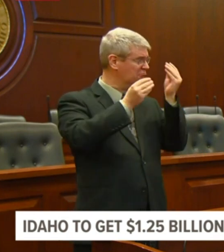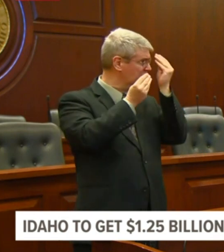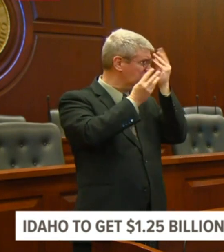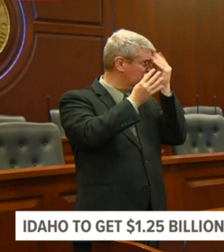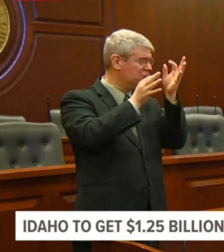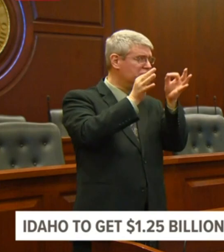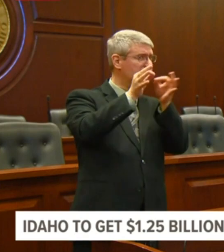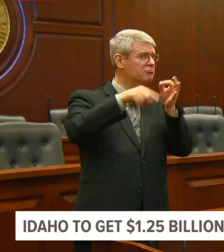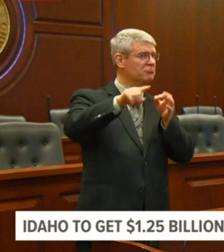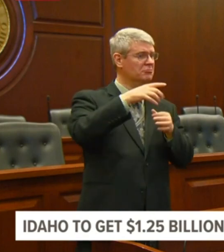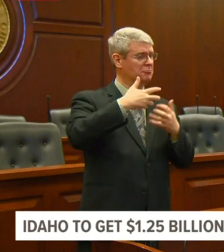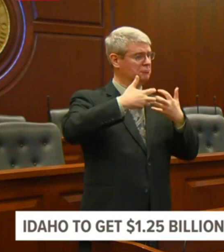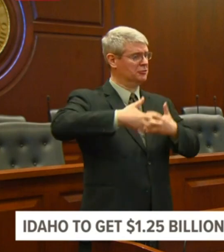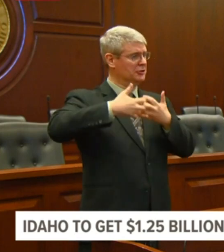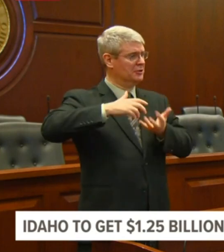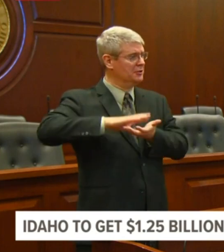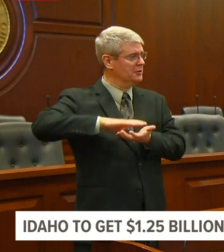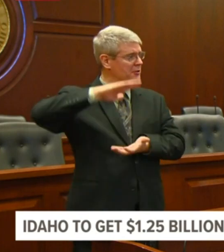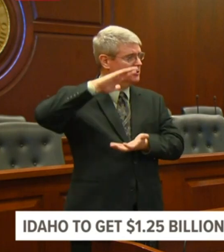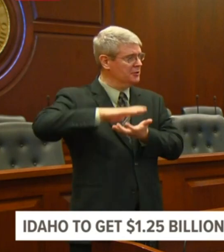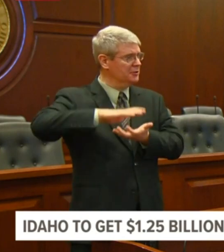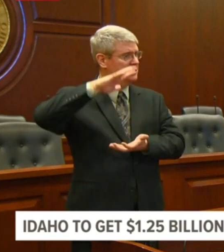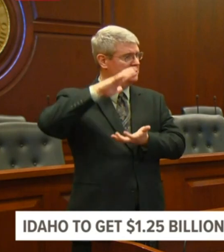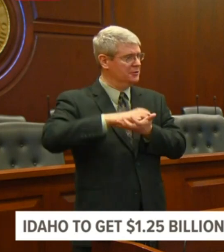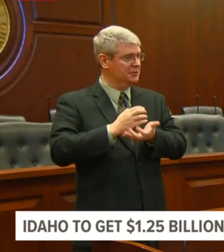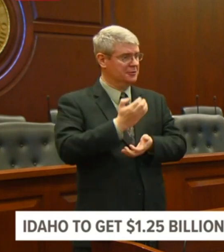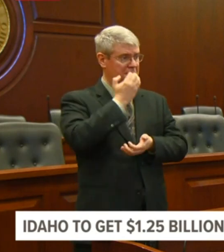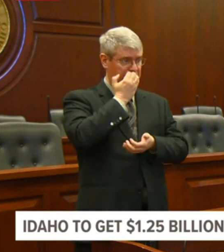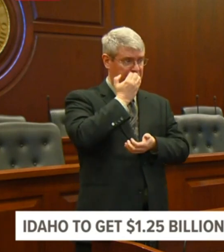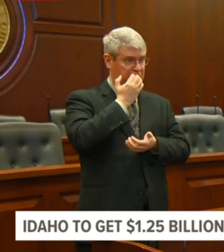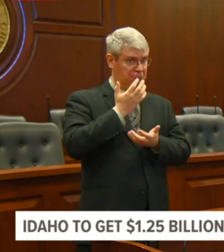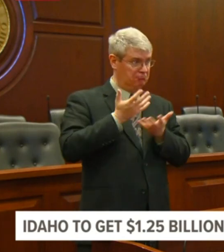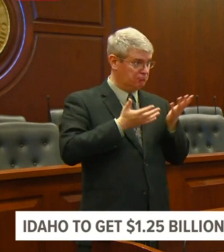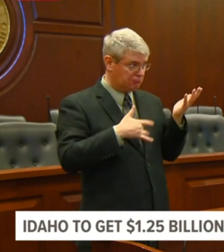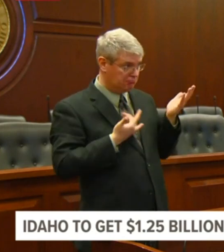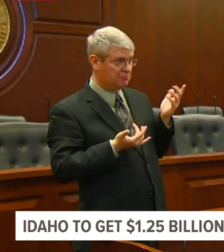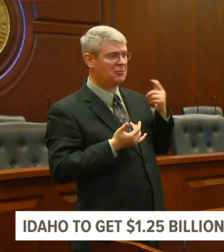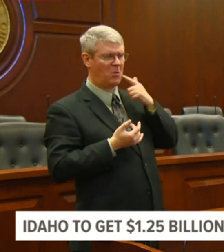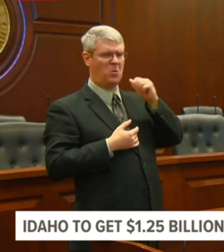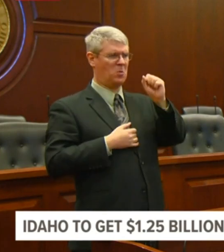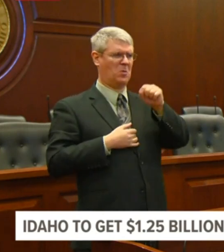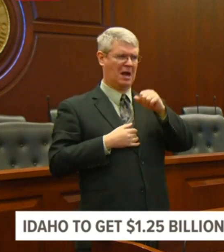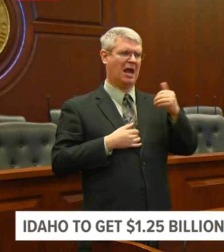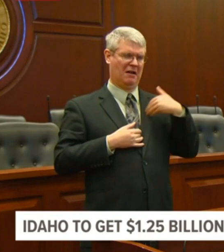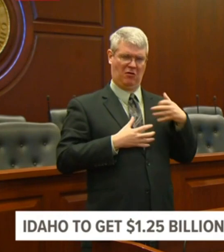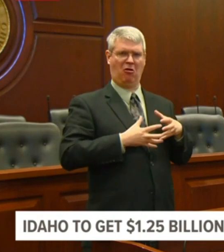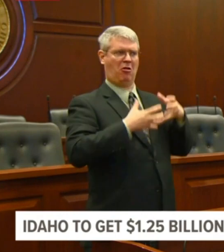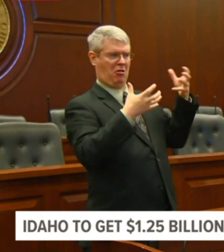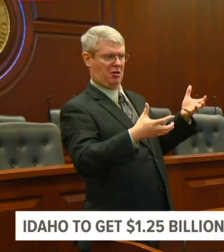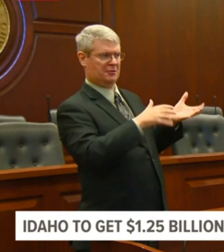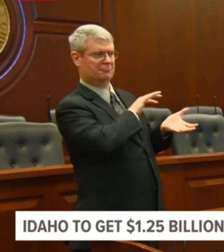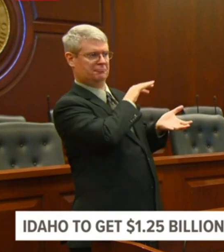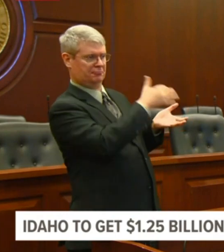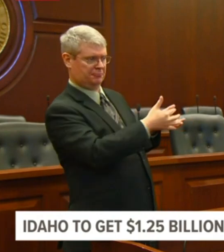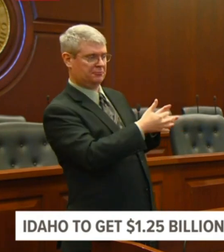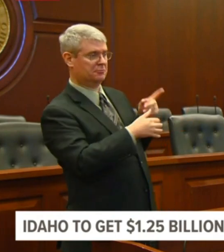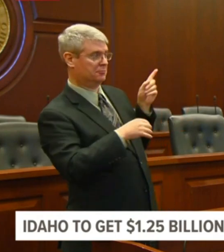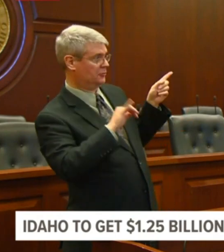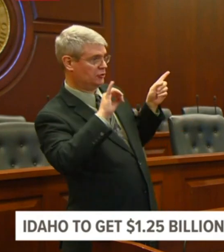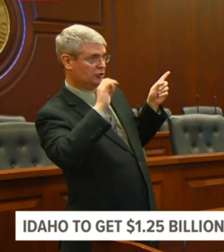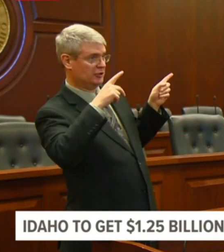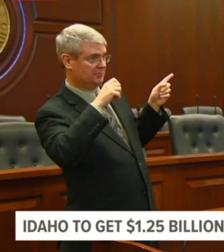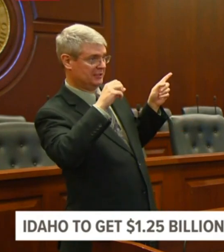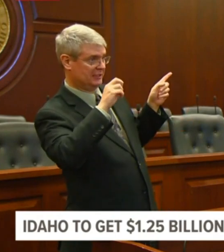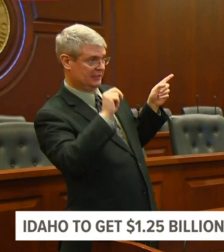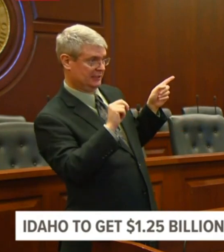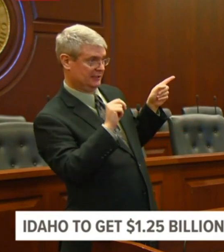Director Jepson, our Idaho Office of Emergency Management. We